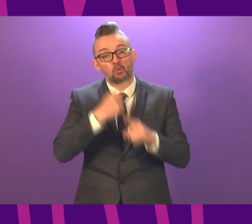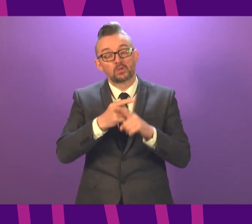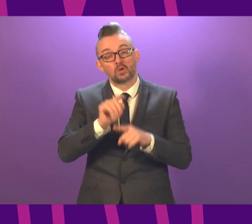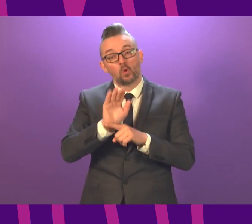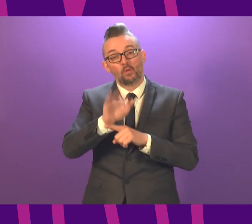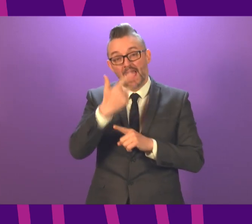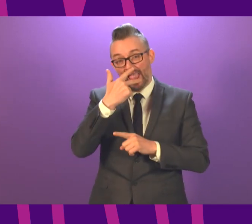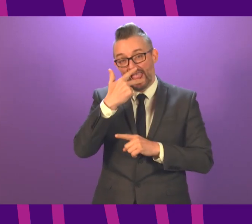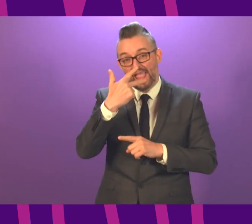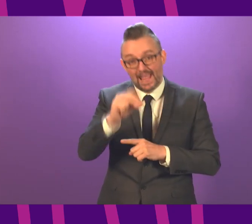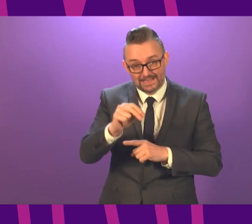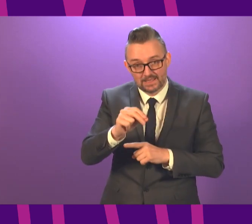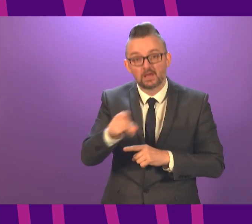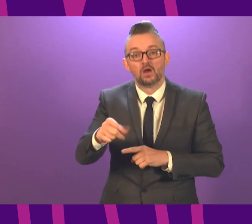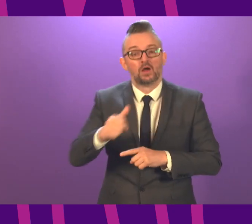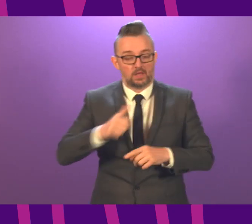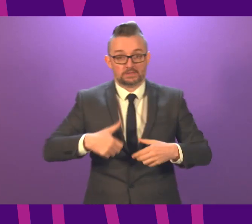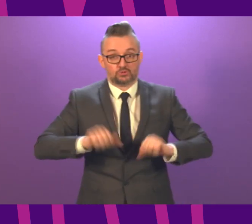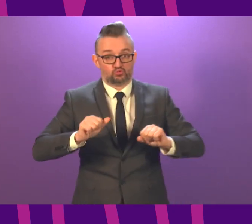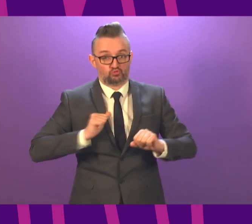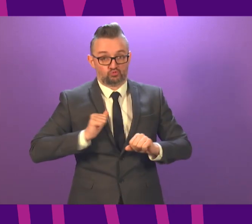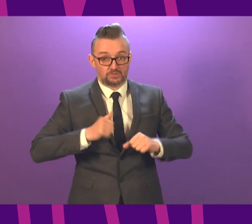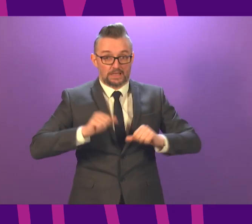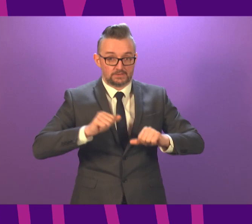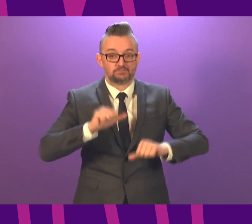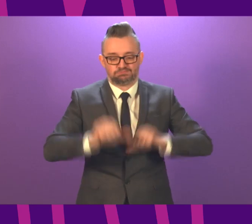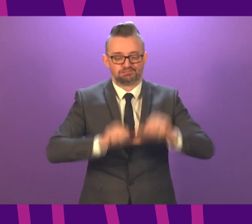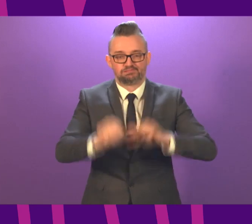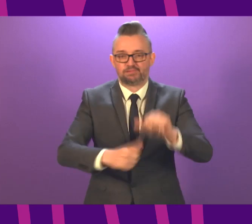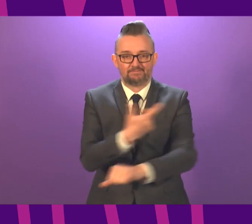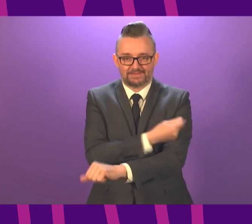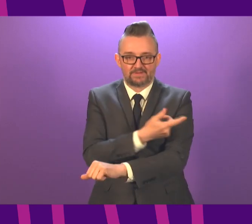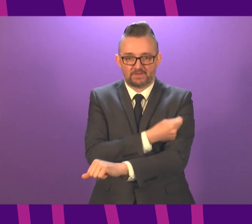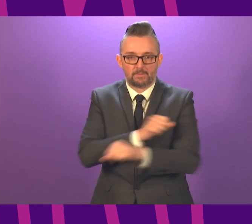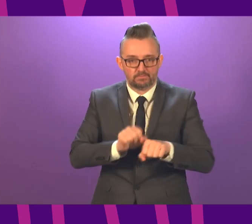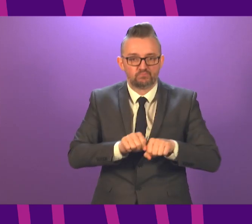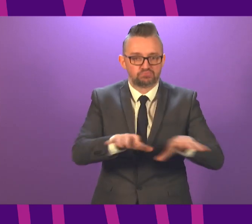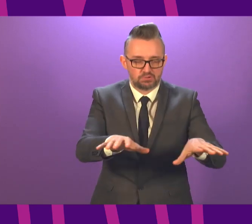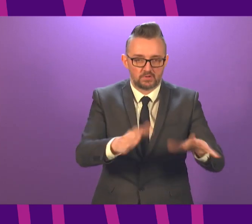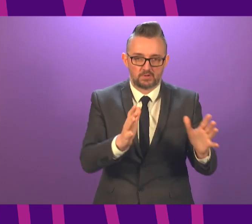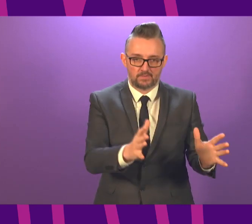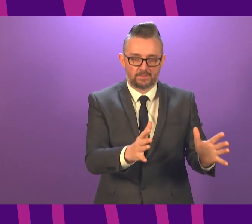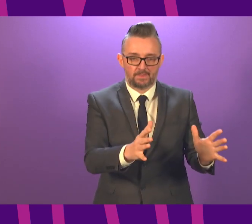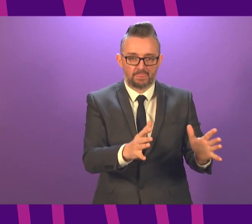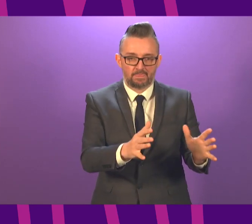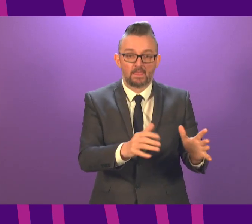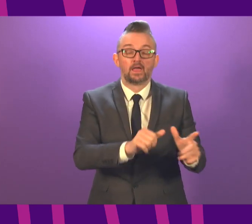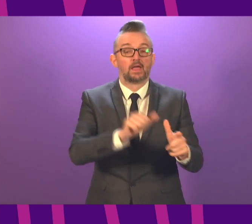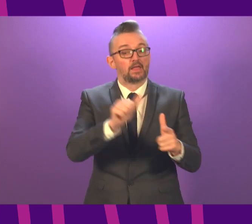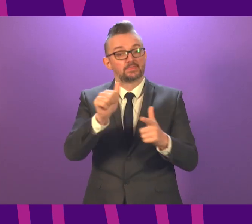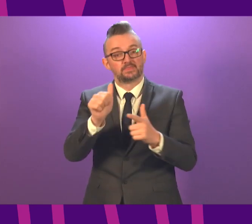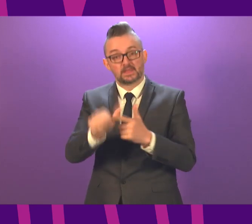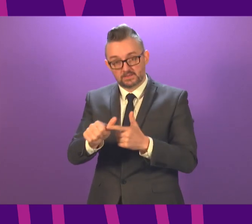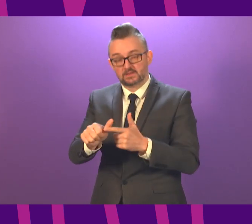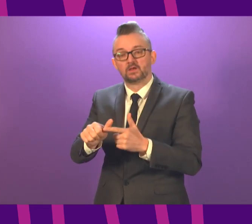population, that will start shortly and be an ongoing process. We have obviously been recalculating